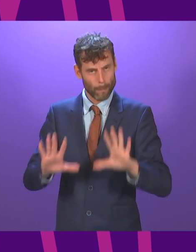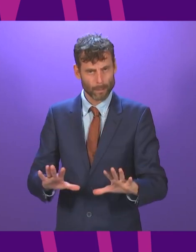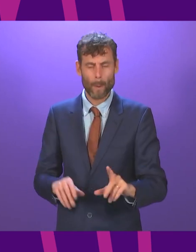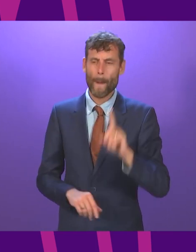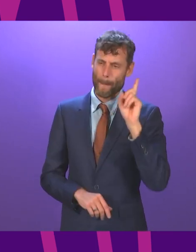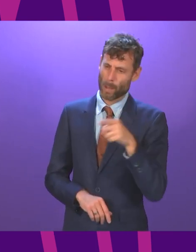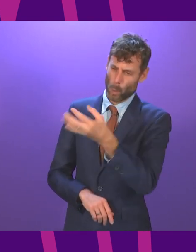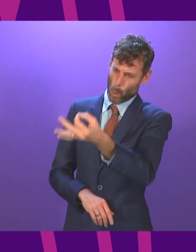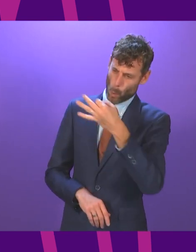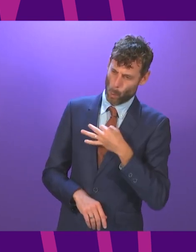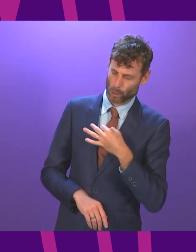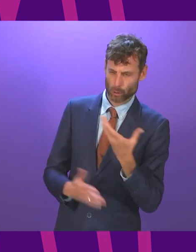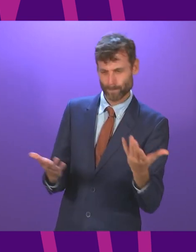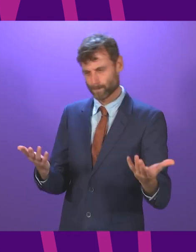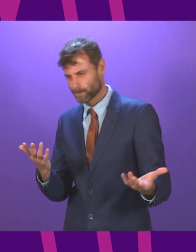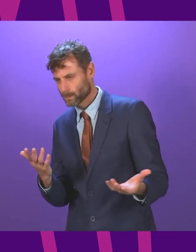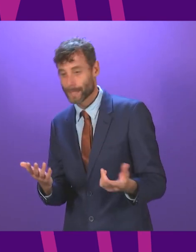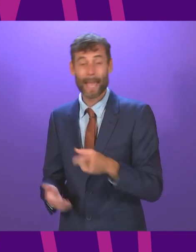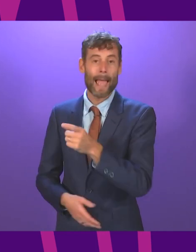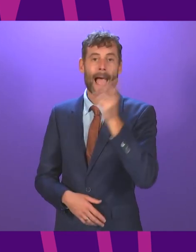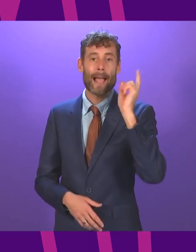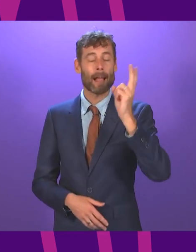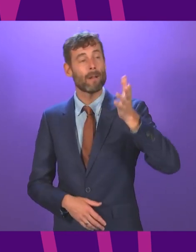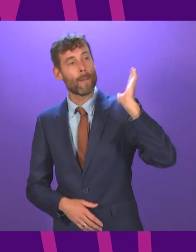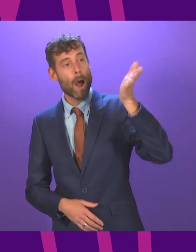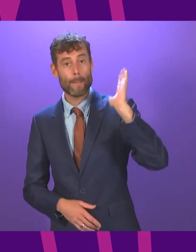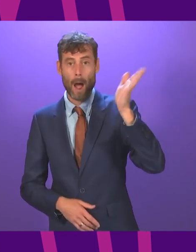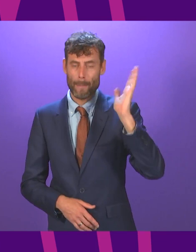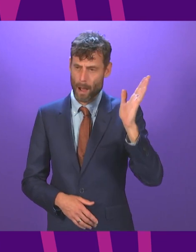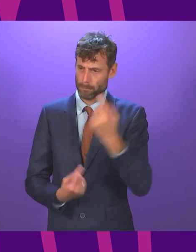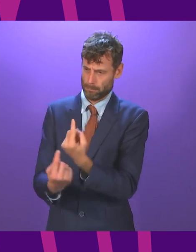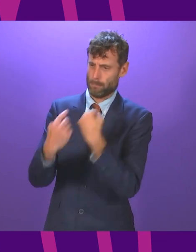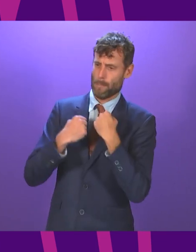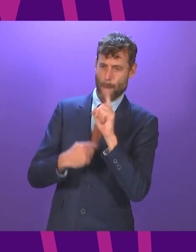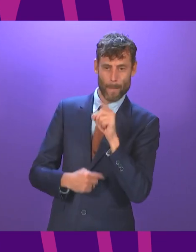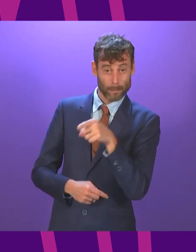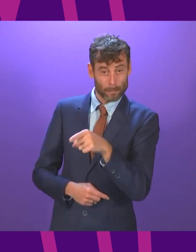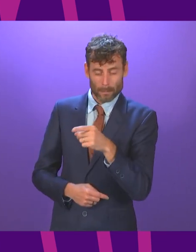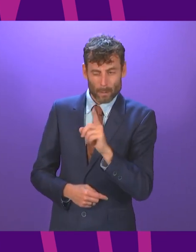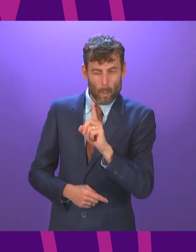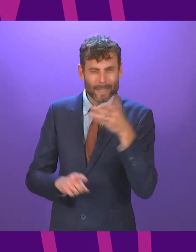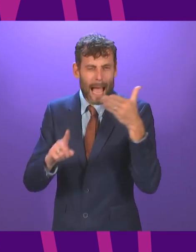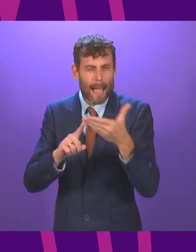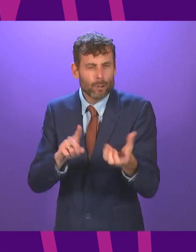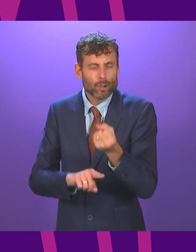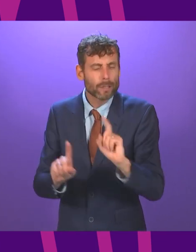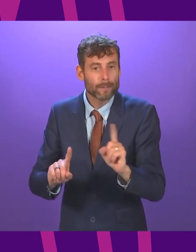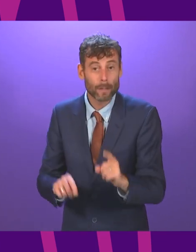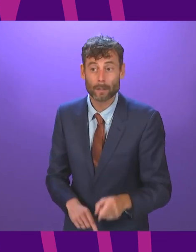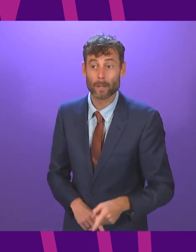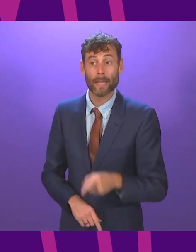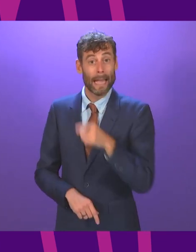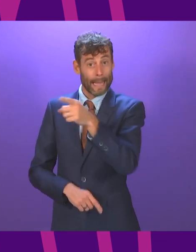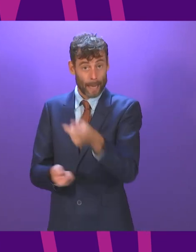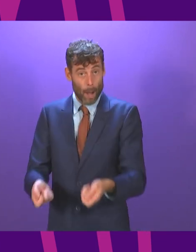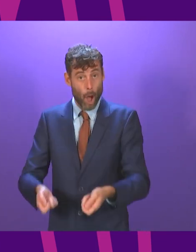substance and is any more than rhetoric. Because all of the challenges that he has rightly alluded to today are